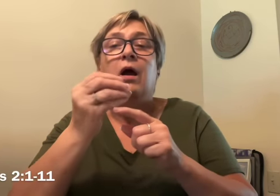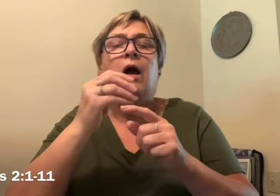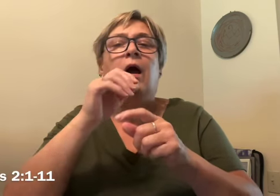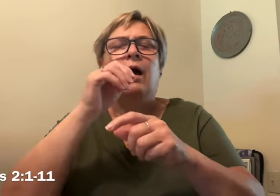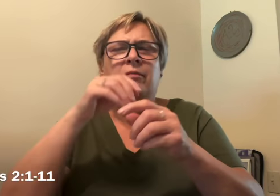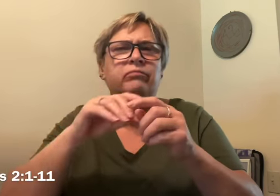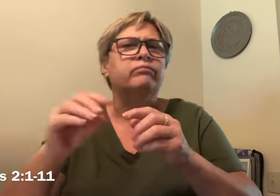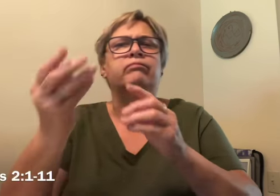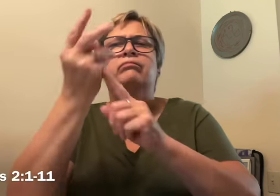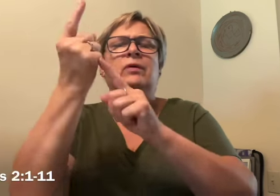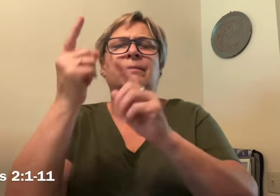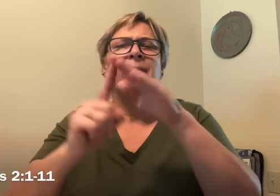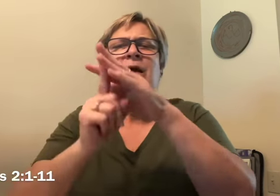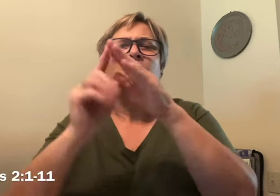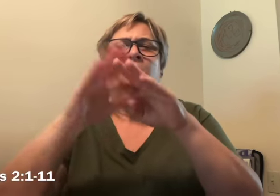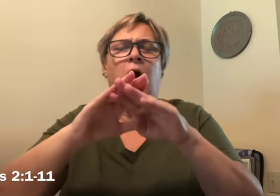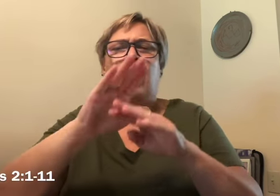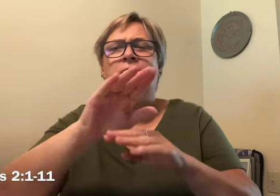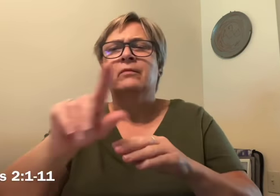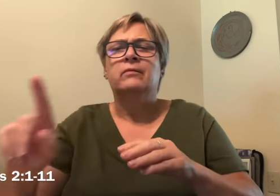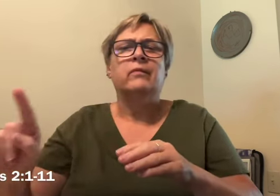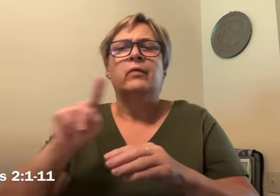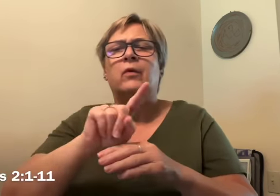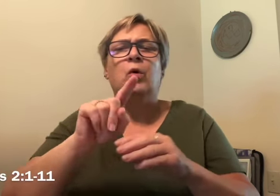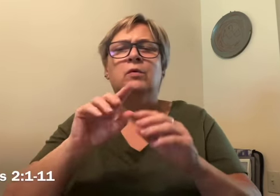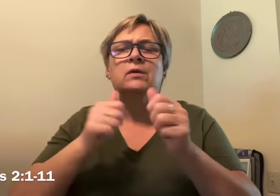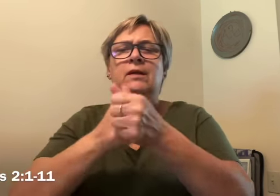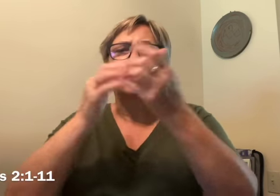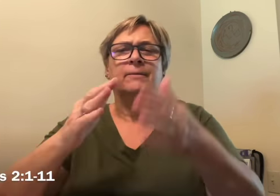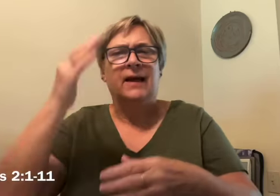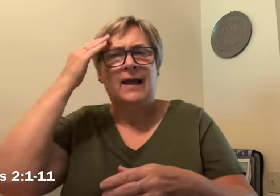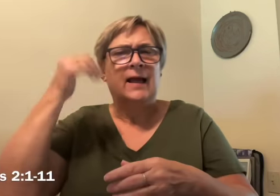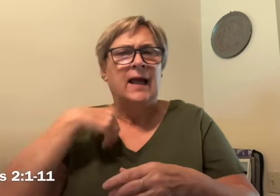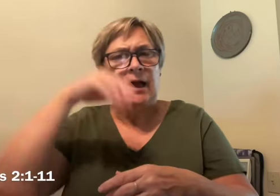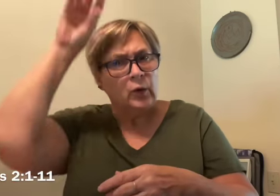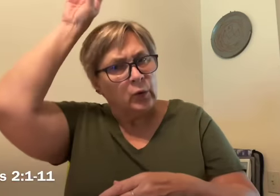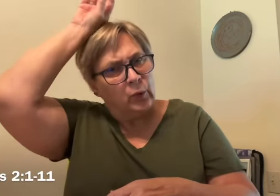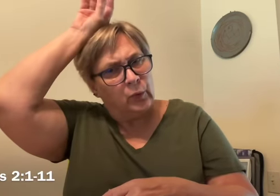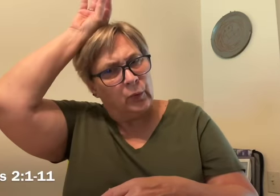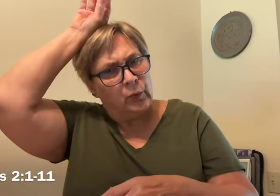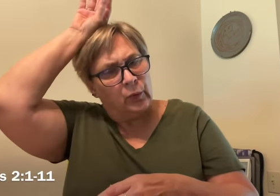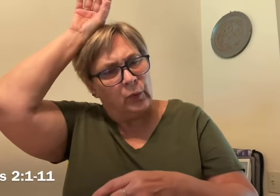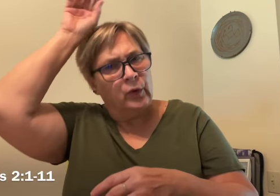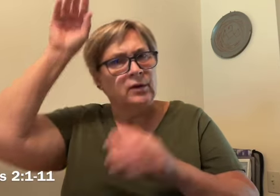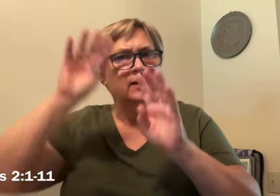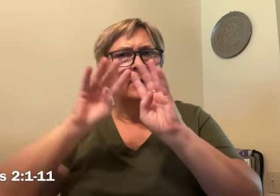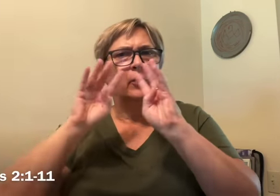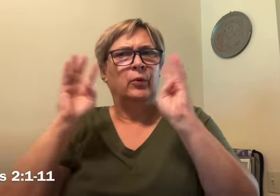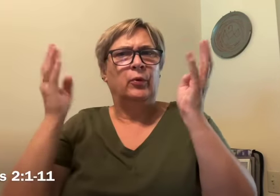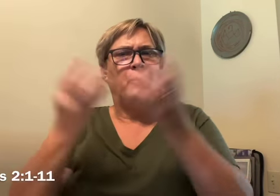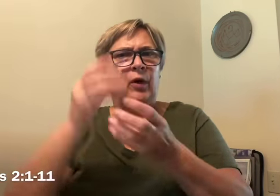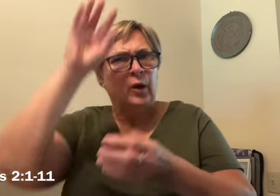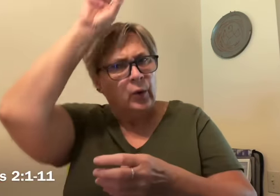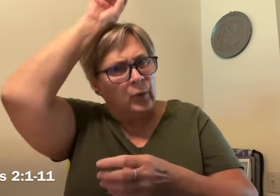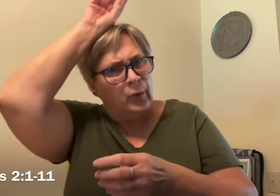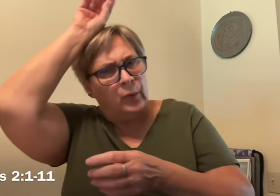one of them and they were all filled with the Holy Spirit and began to speak